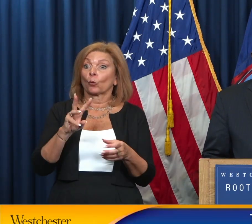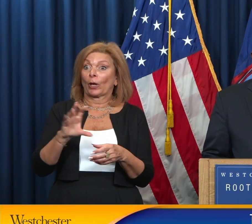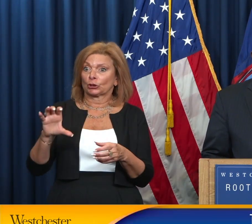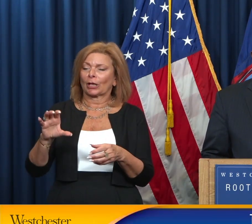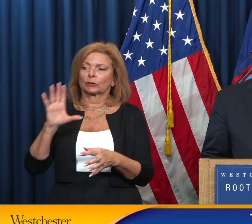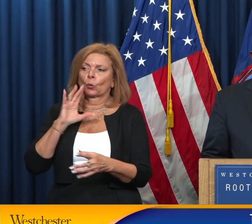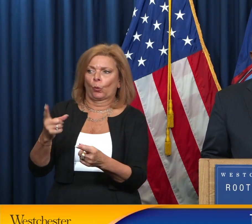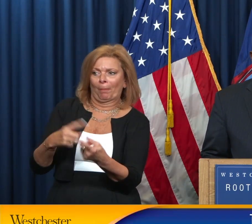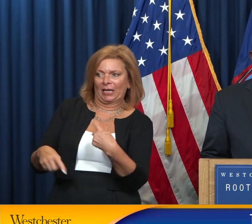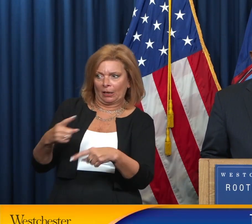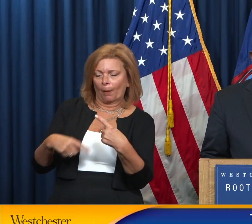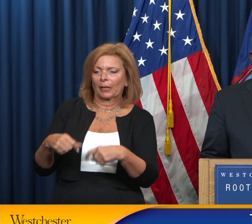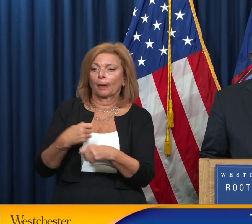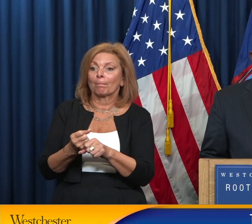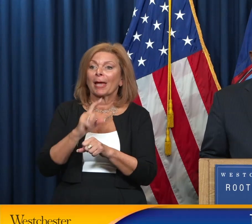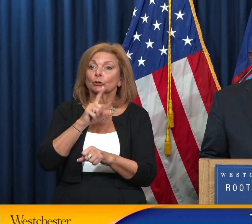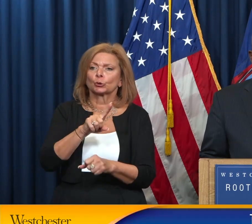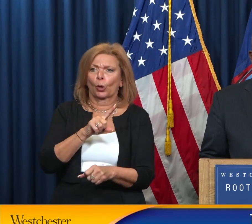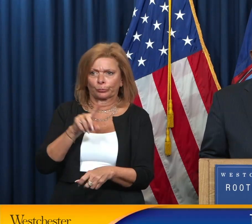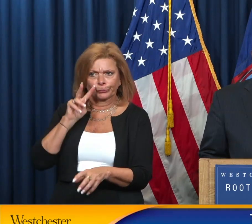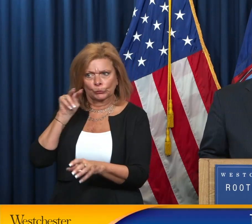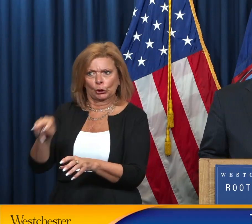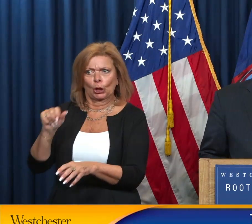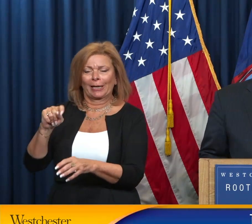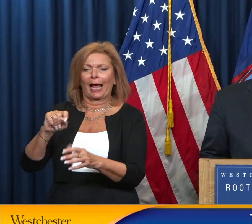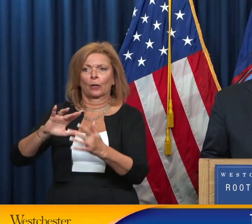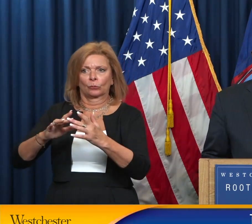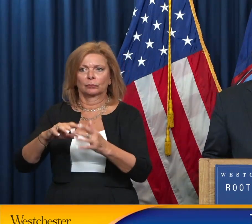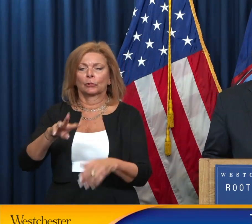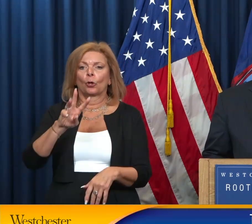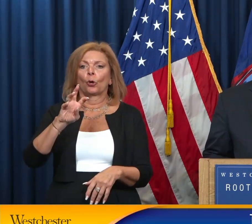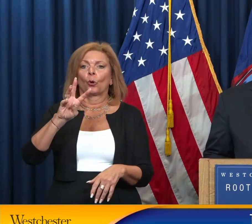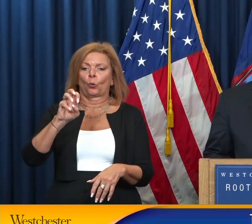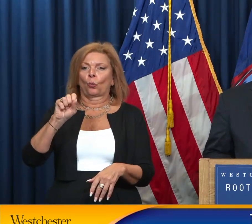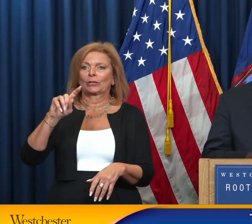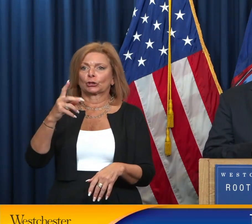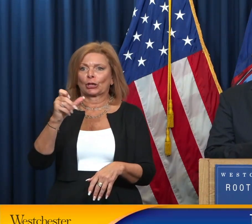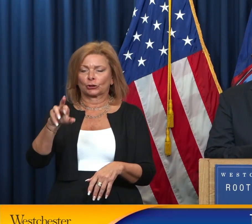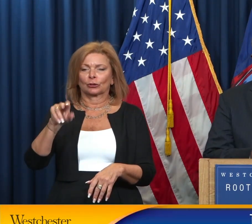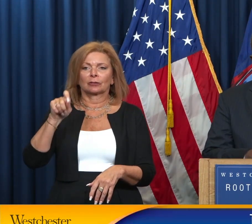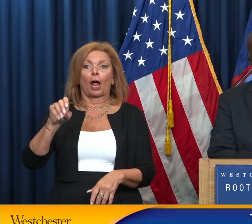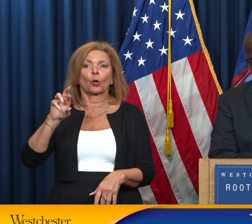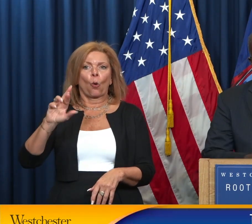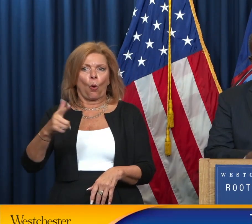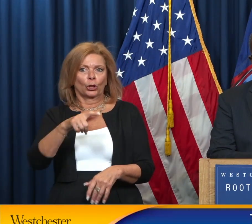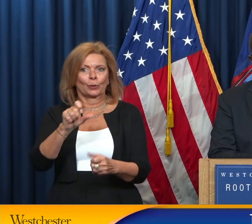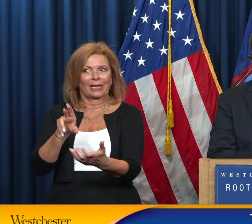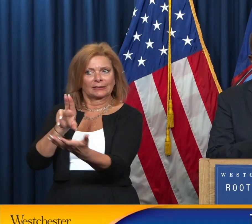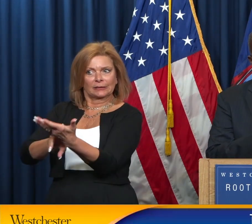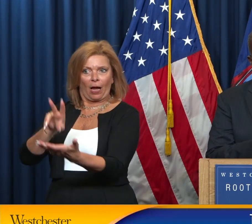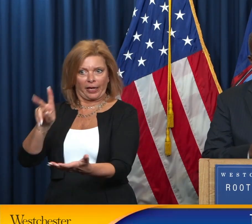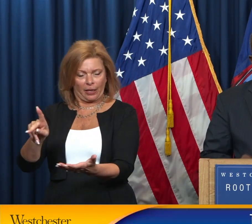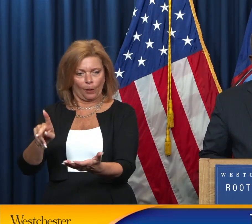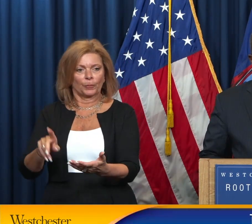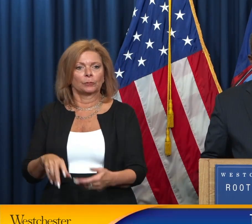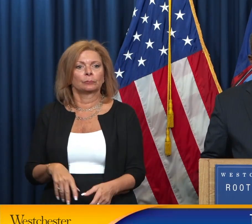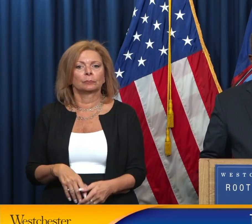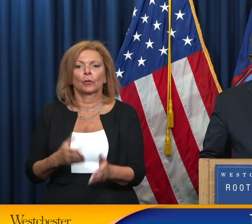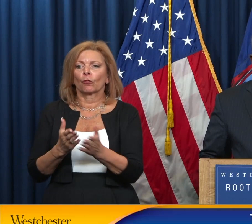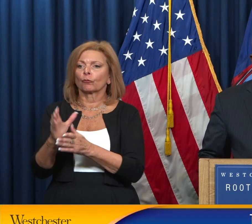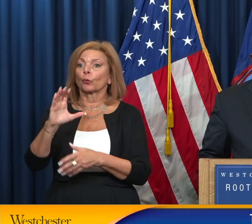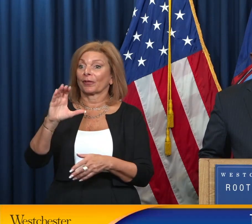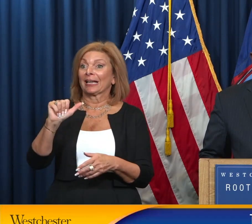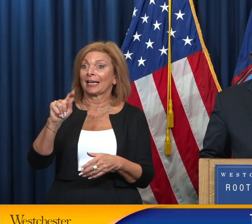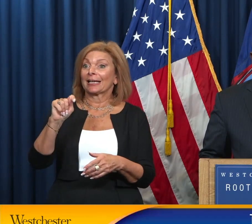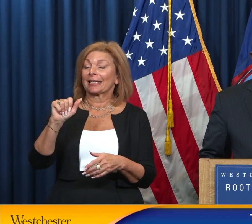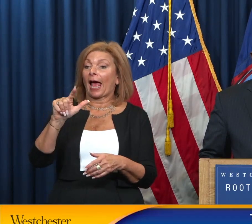make sure you get there on the website, westchester.org, to be able to sign up for that. You certainly could get through that through the Catalyst page